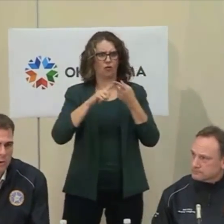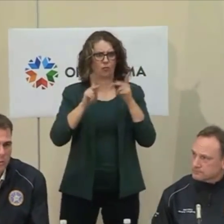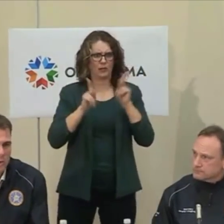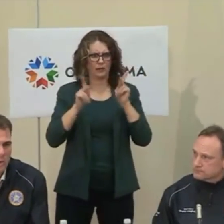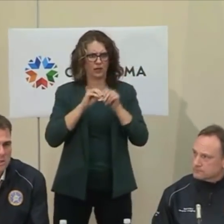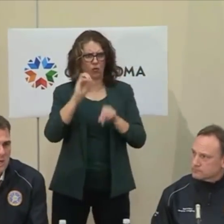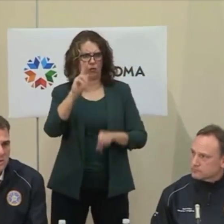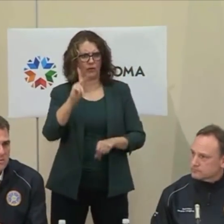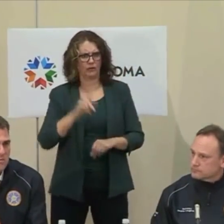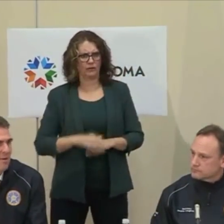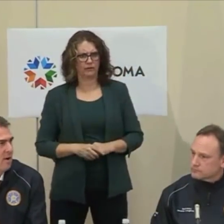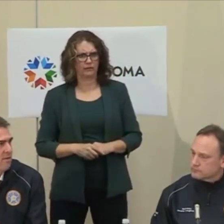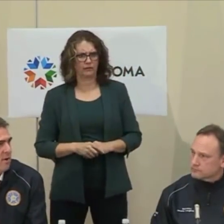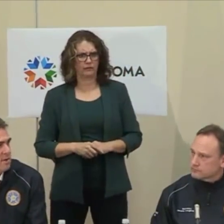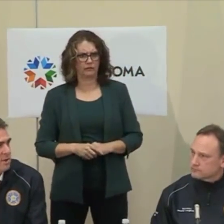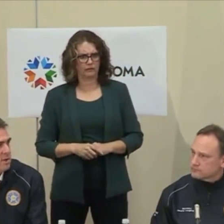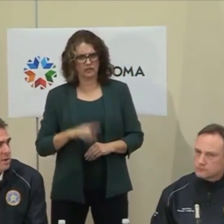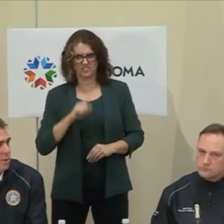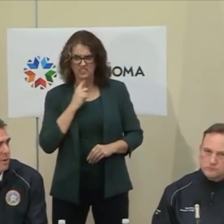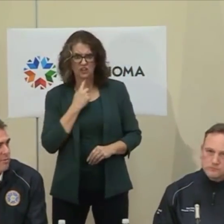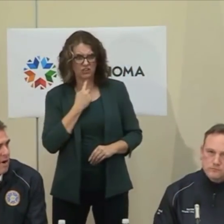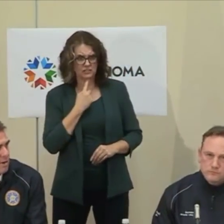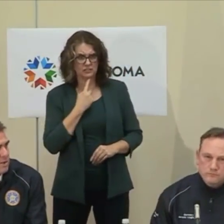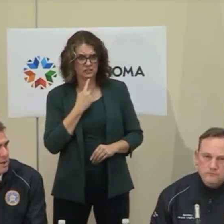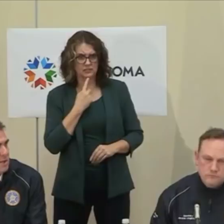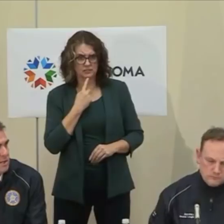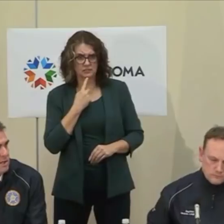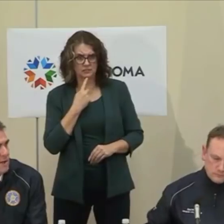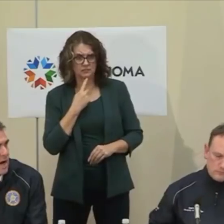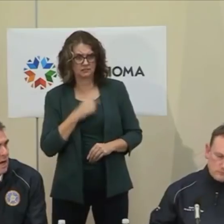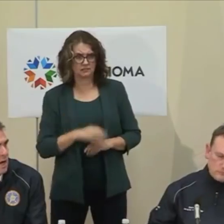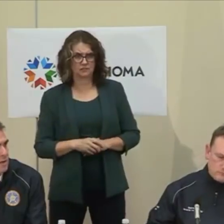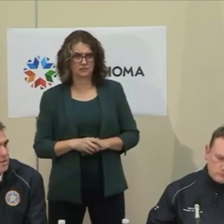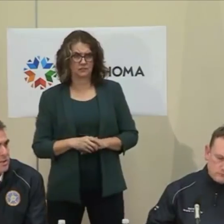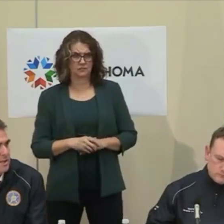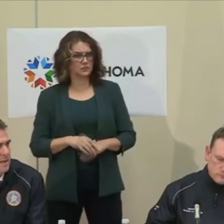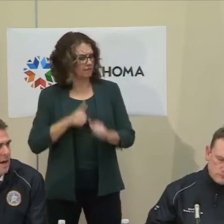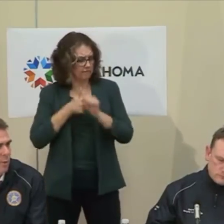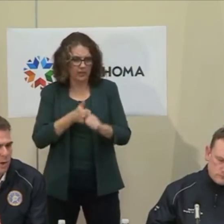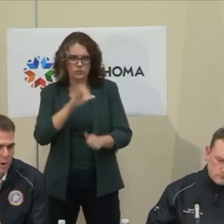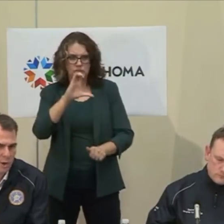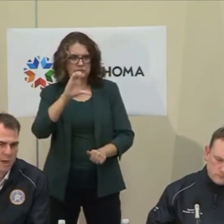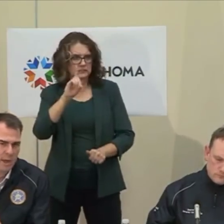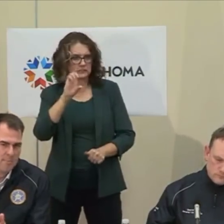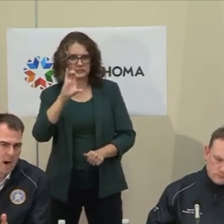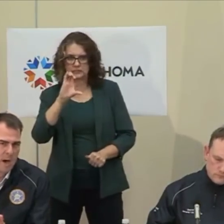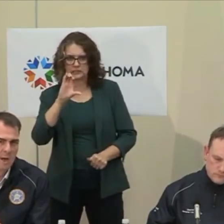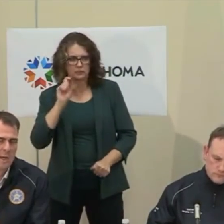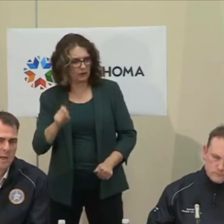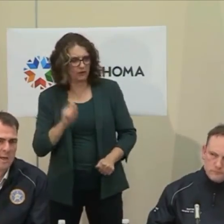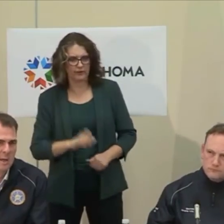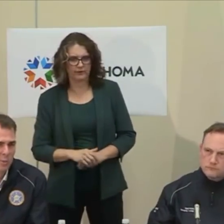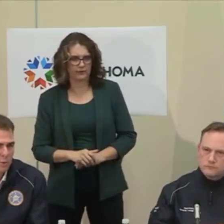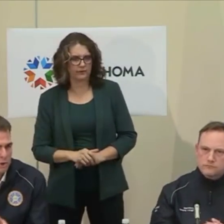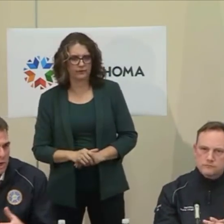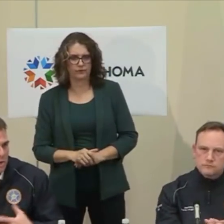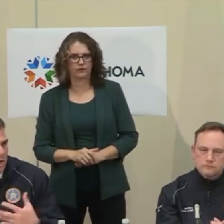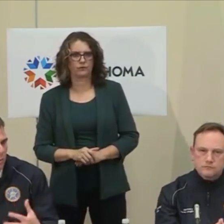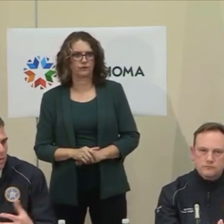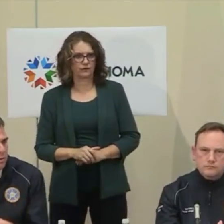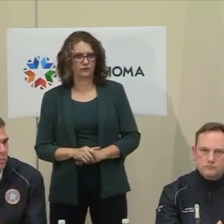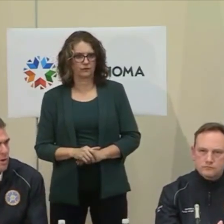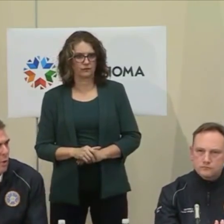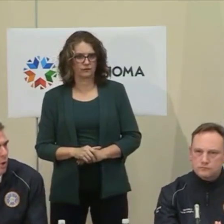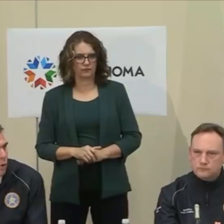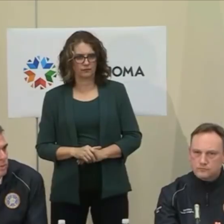Listen, we are going to take this very, very seriously. We're going to follow the CDC's guidelines. We are looking at modeling, and we'll share